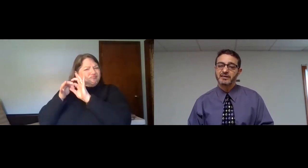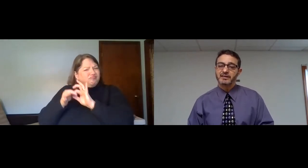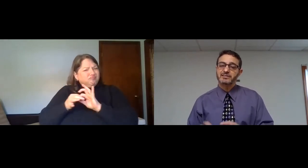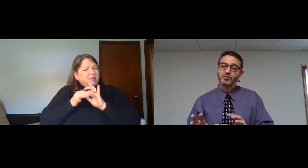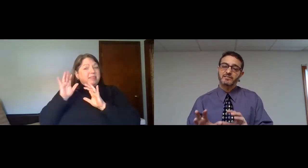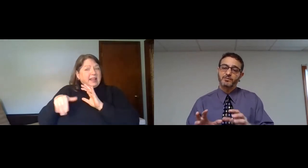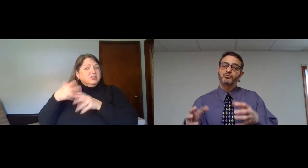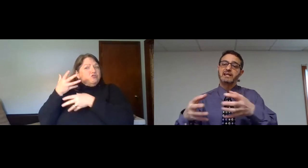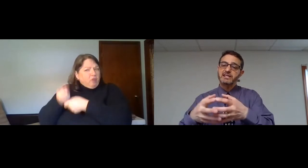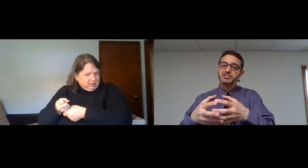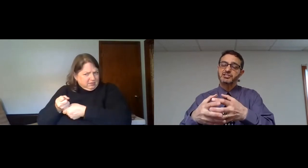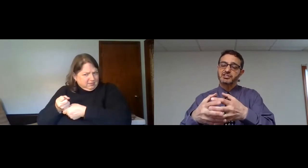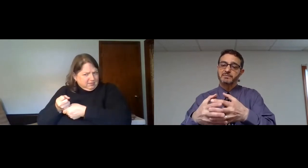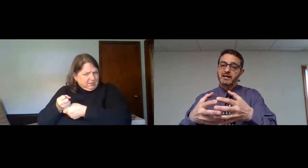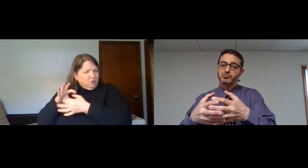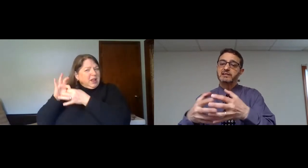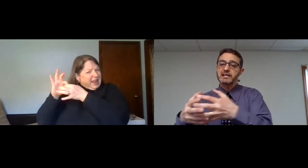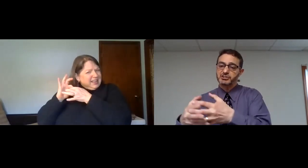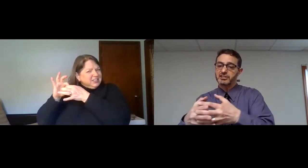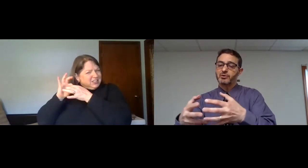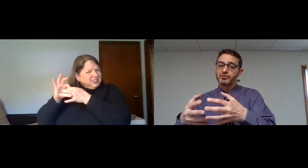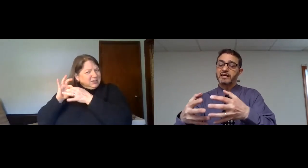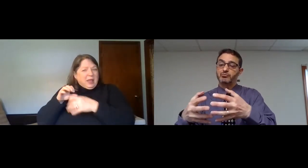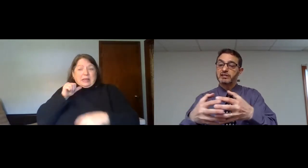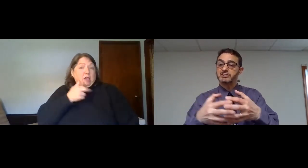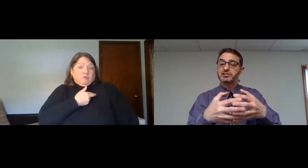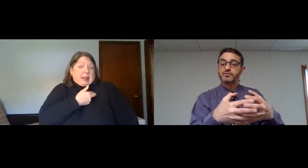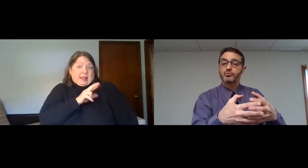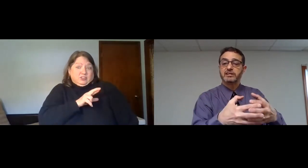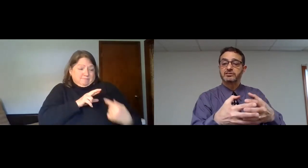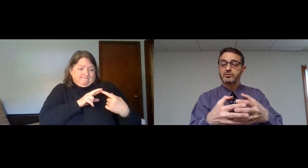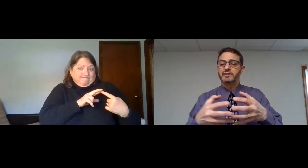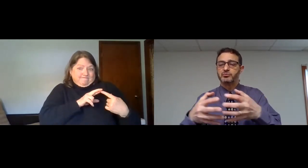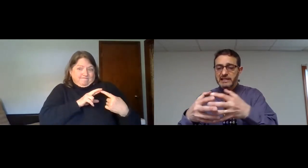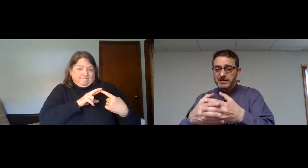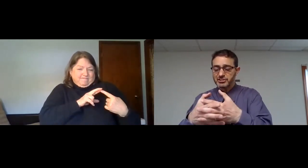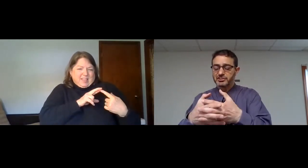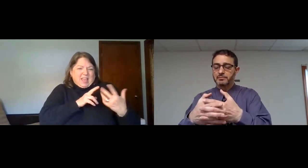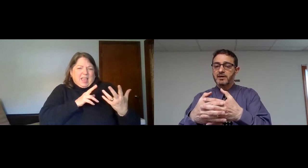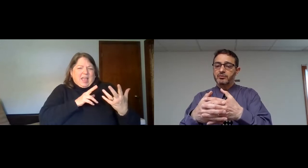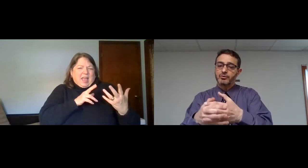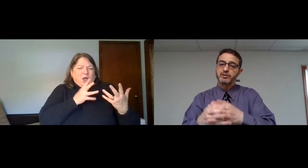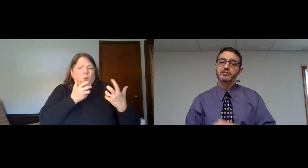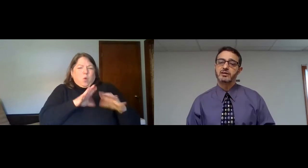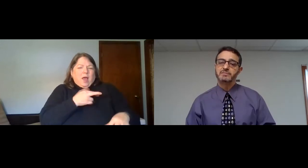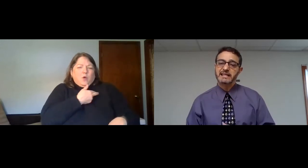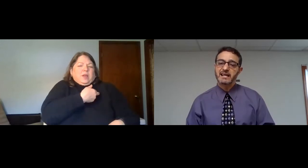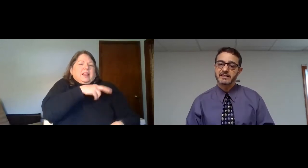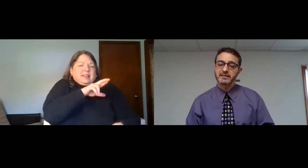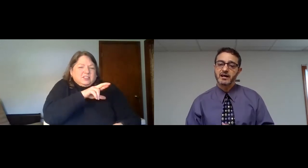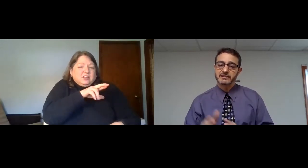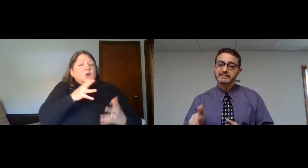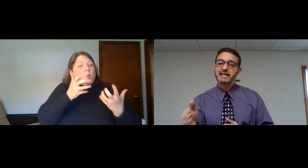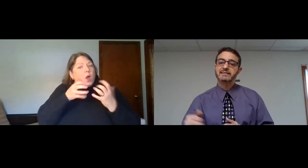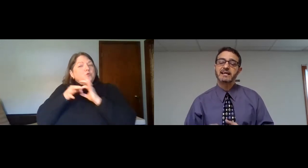for. He's talking for a relationship, not a religion where we get religious for a week or two, but a relationship where we know him